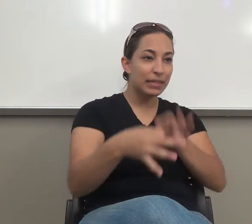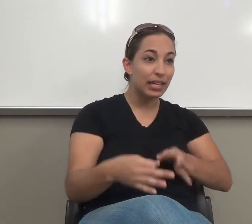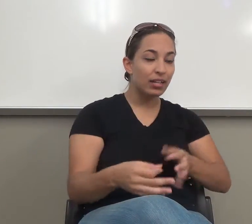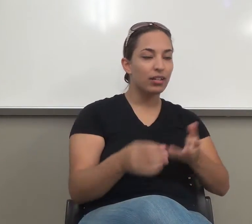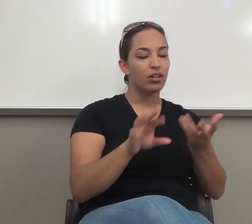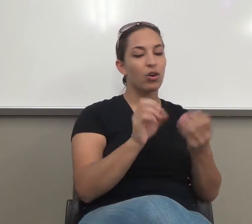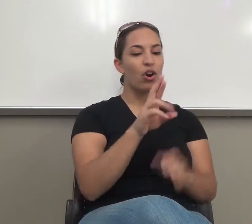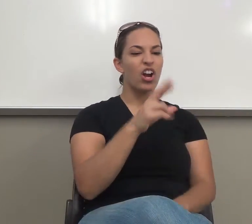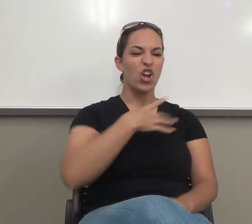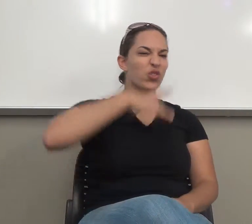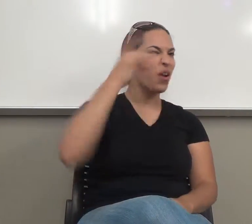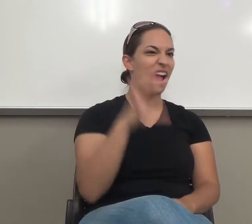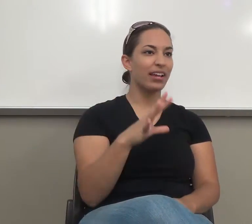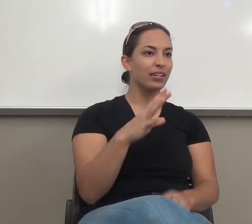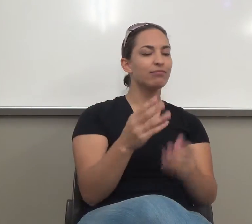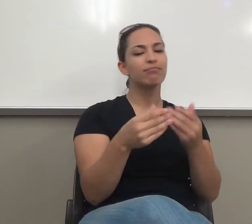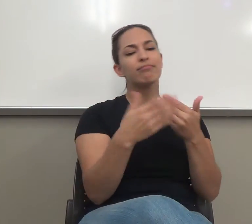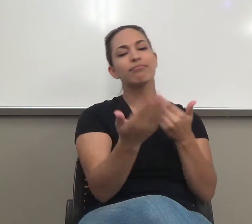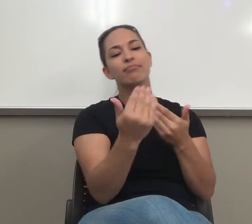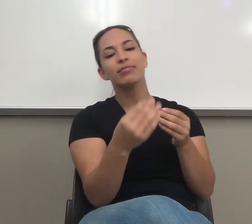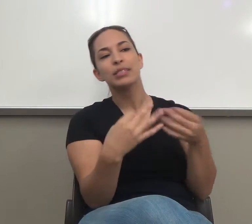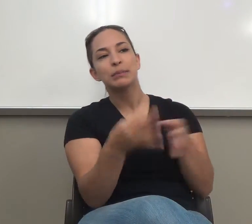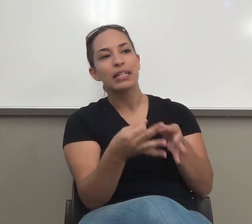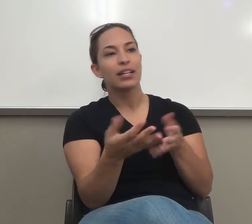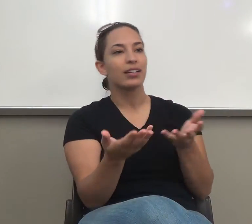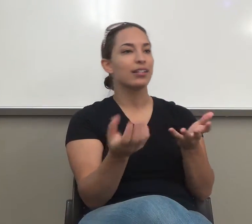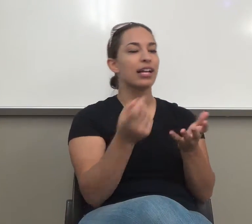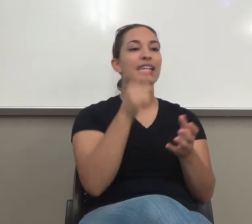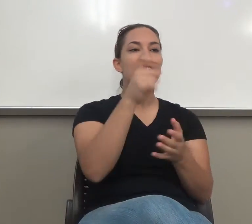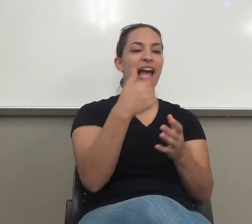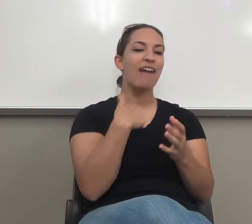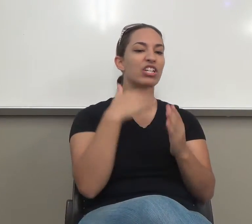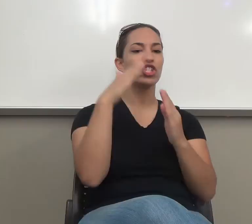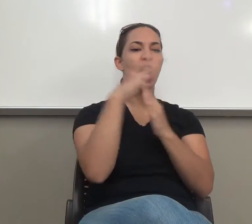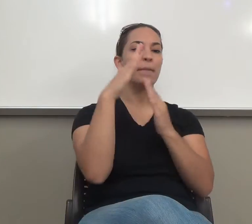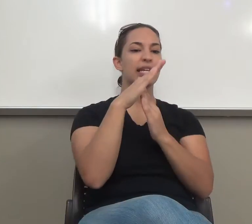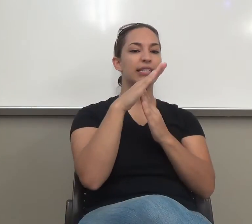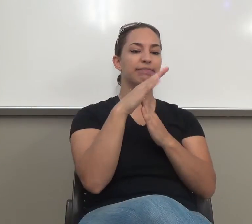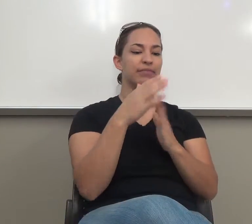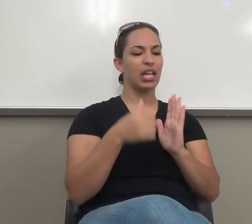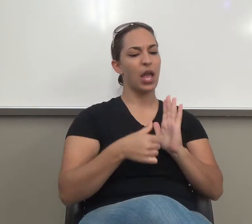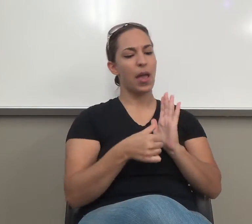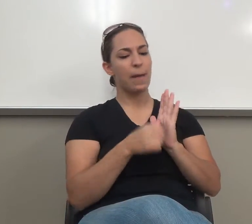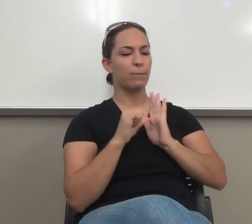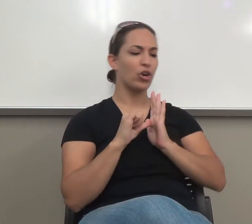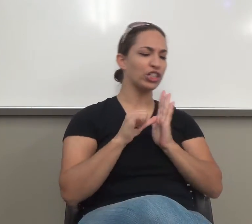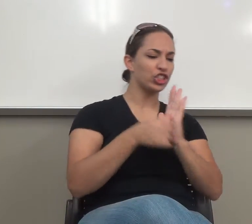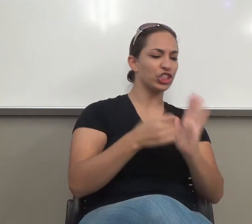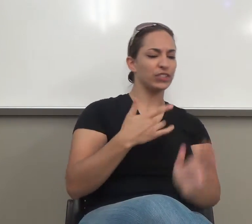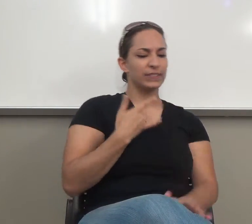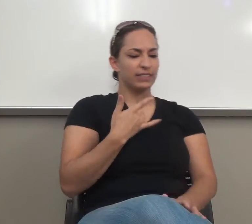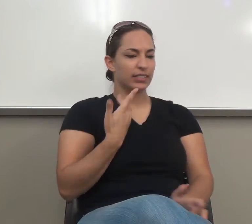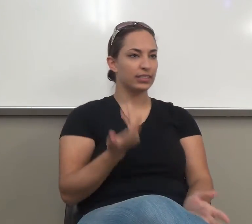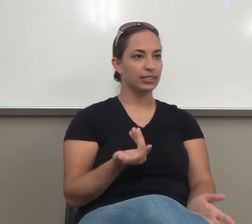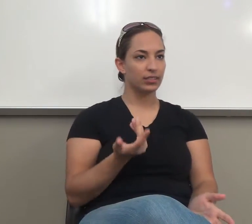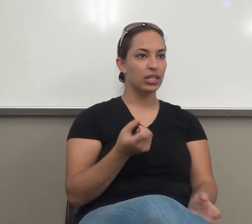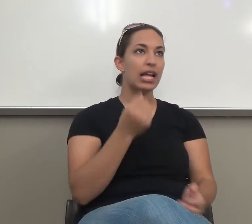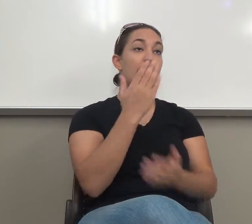Do That's what this paragraph has to have. Some kind of dominant impression, some kind of support for that statement,